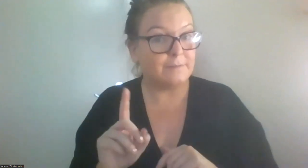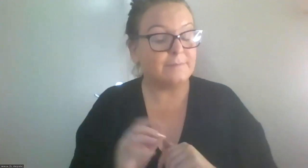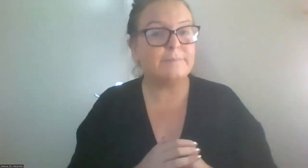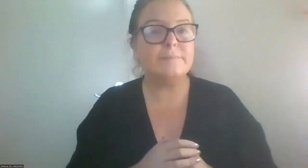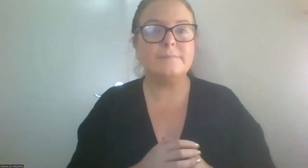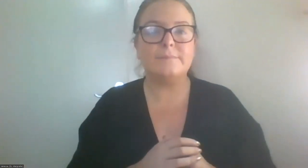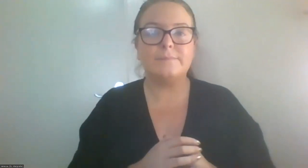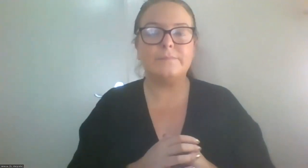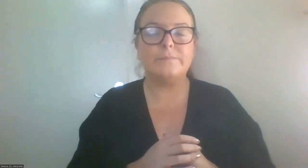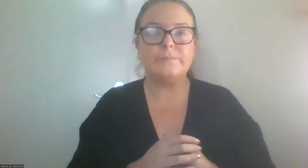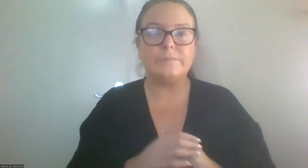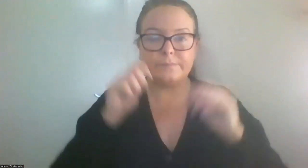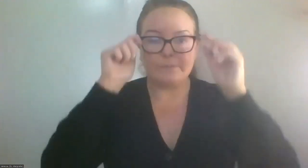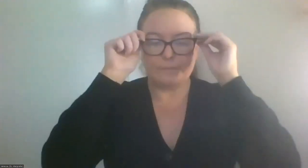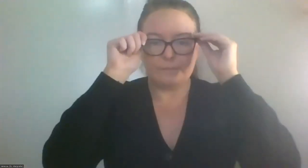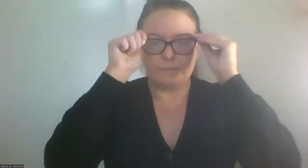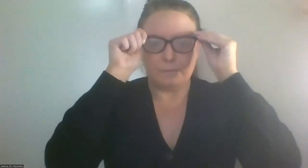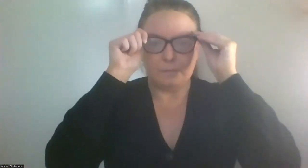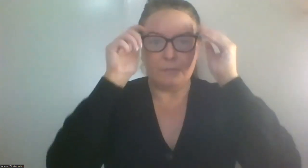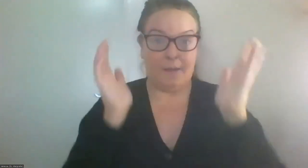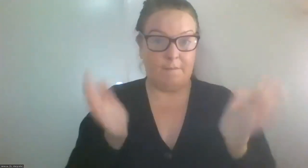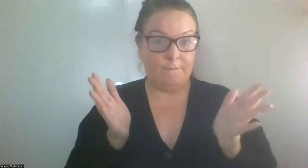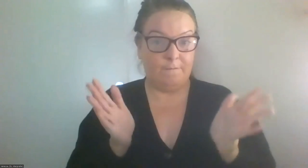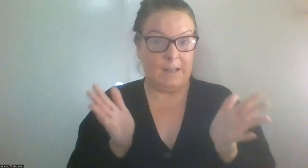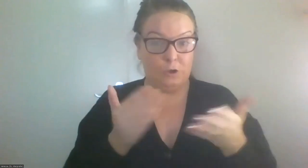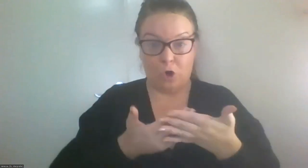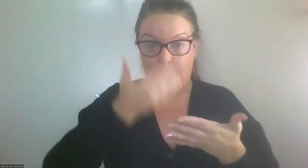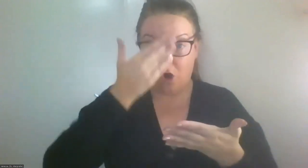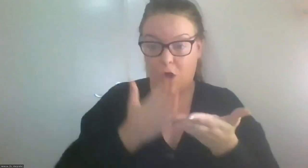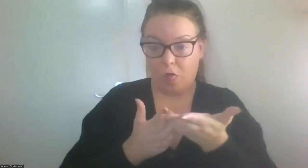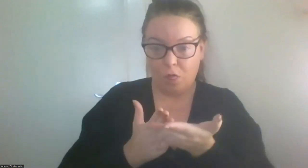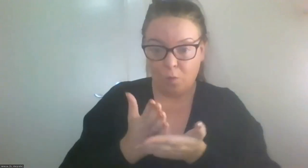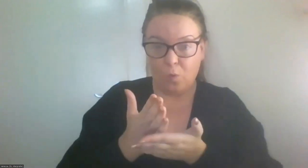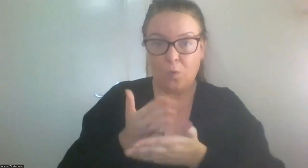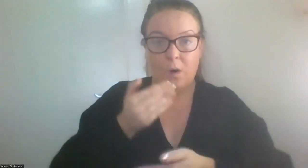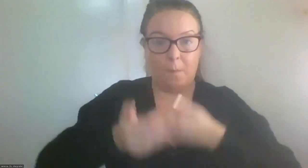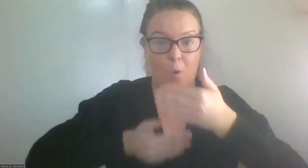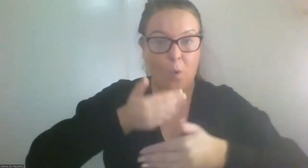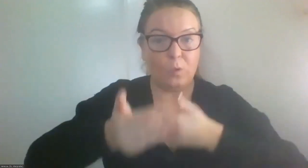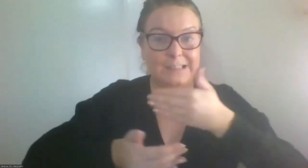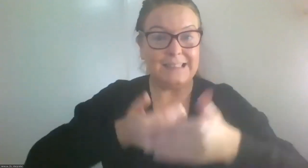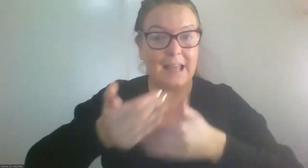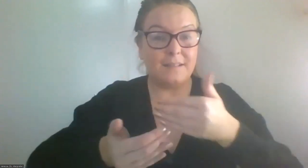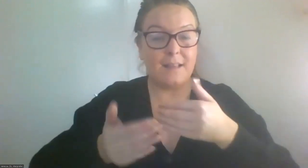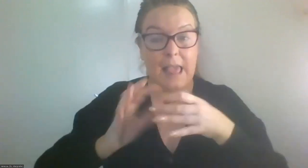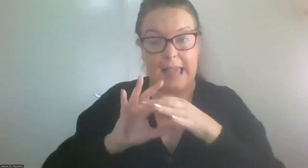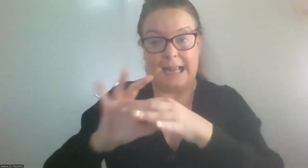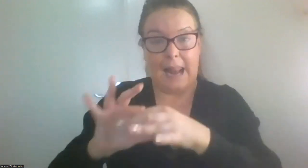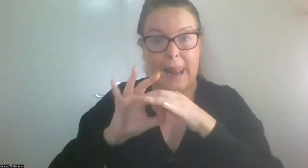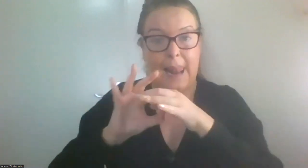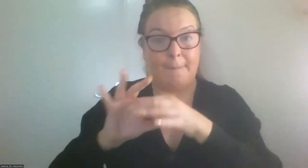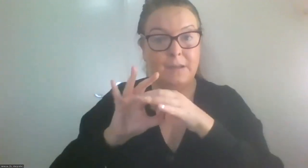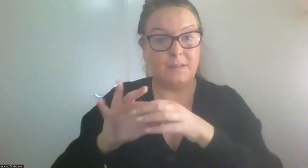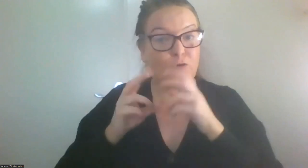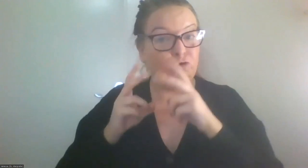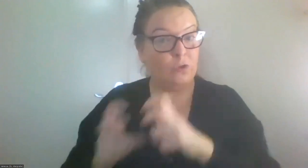What I have learned through the process is that collaborative research is